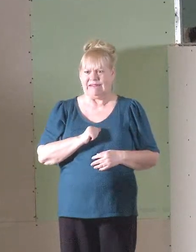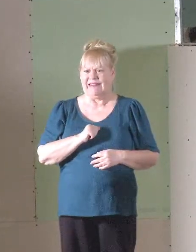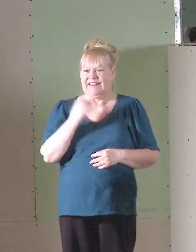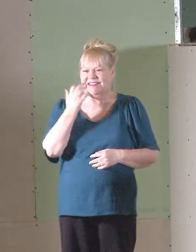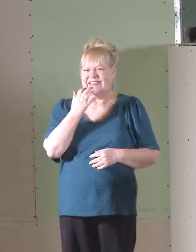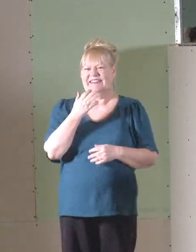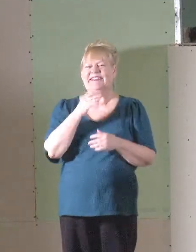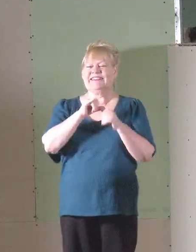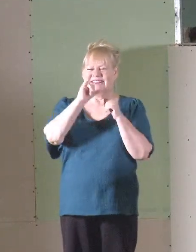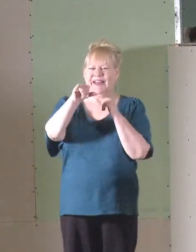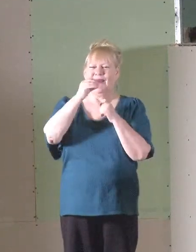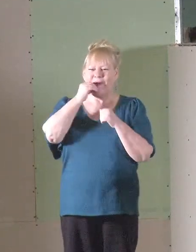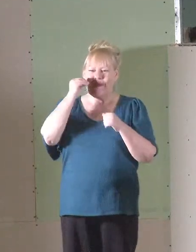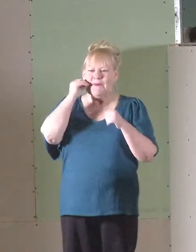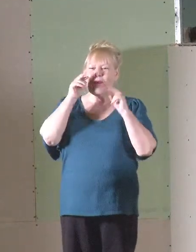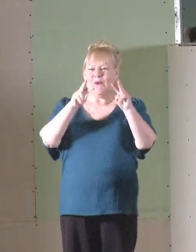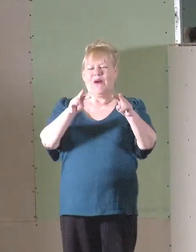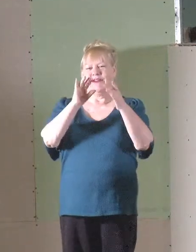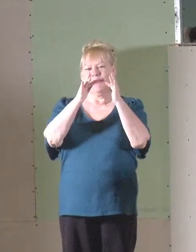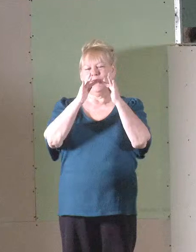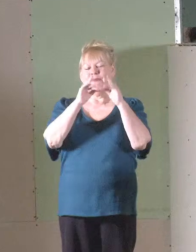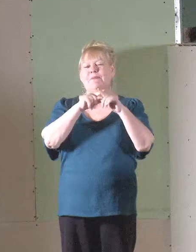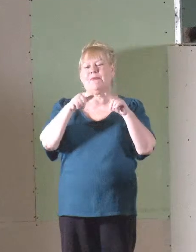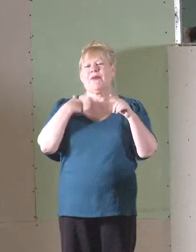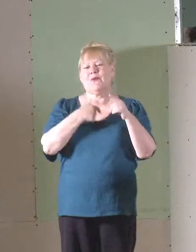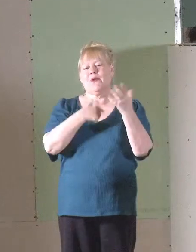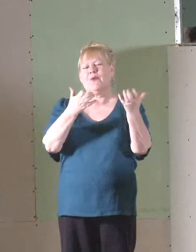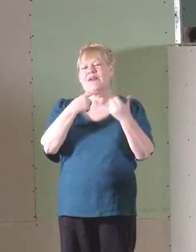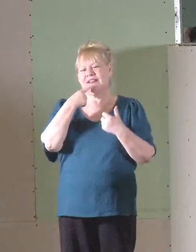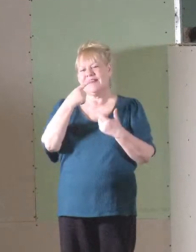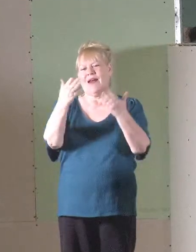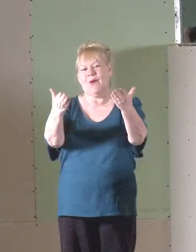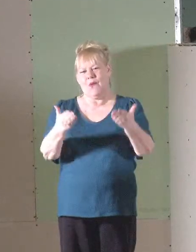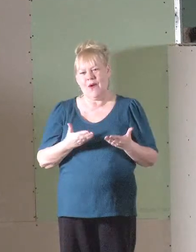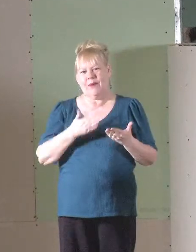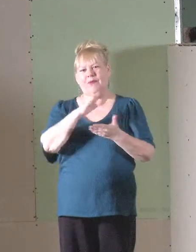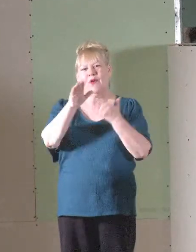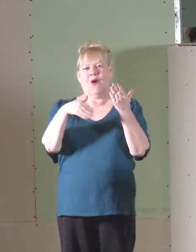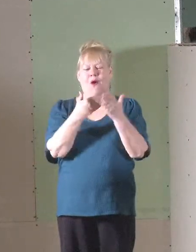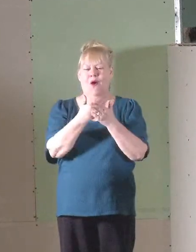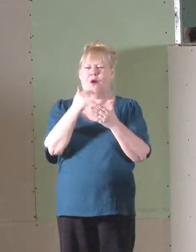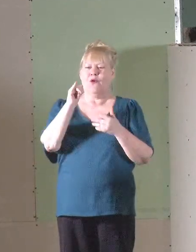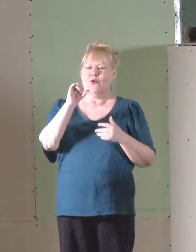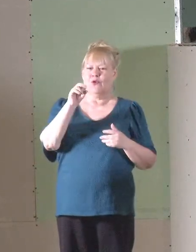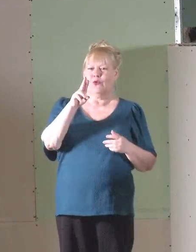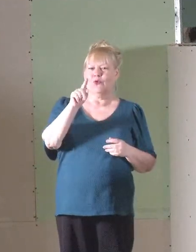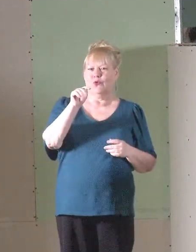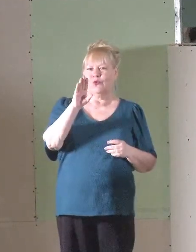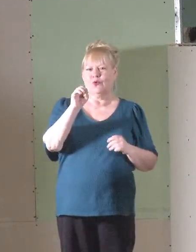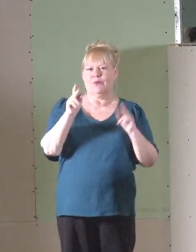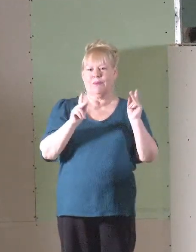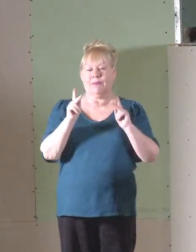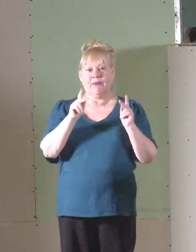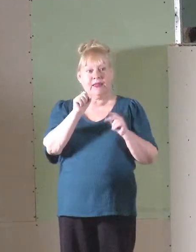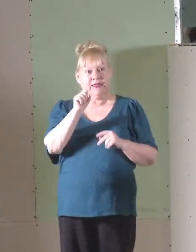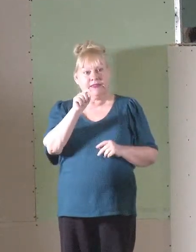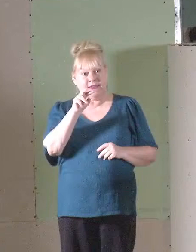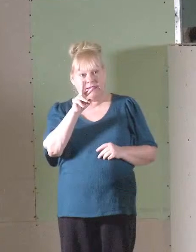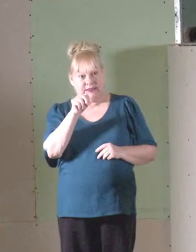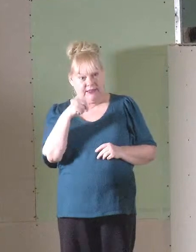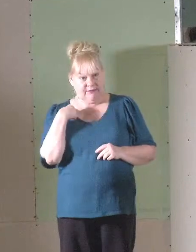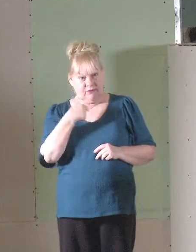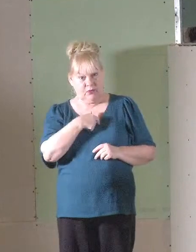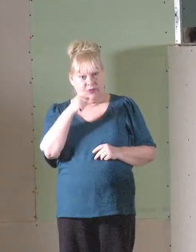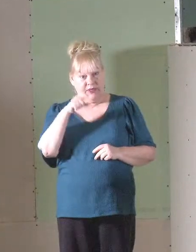stay home and watch on YouTube. But we want to say welcome to all our YouTube folks as well. Steve, do we need